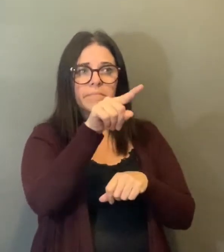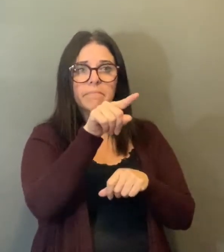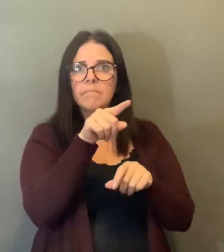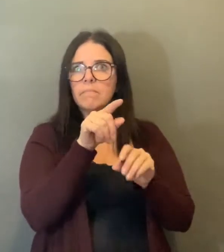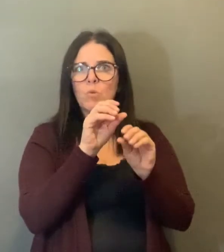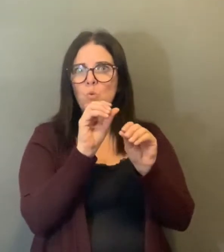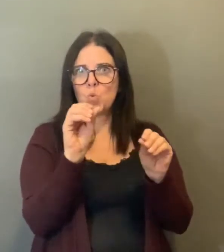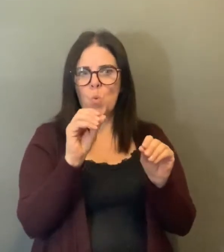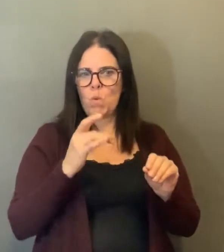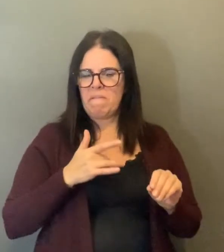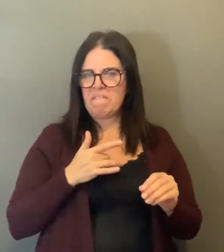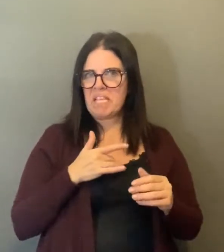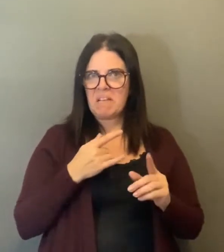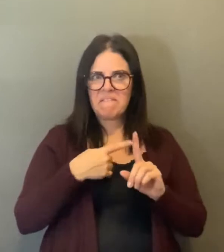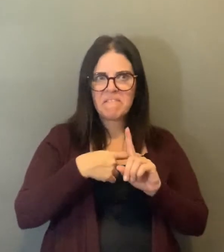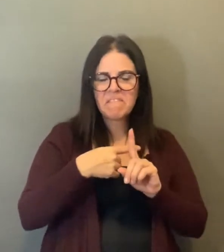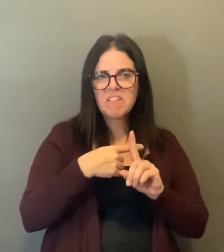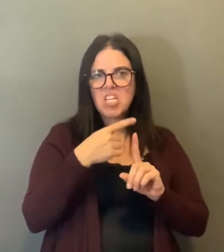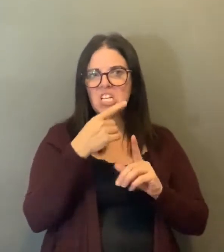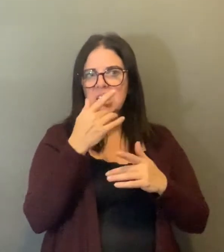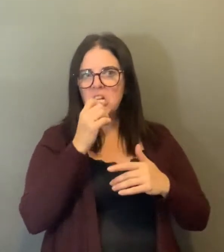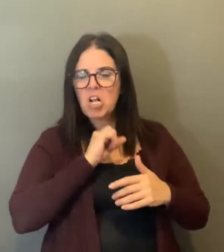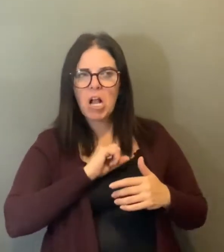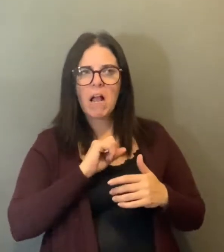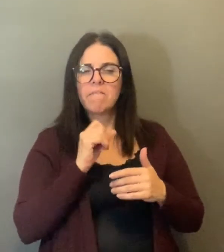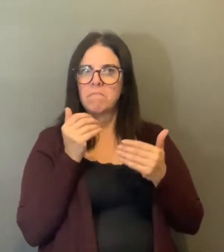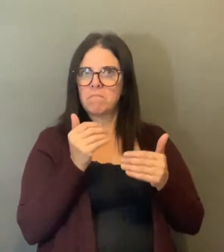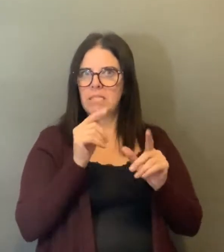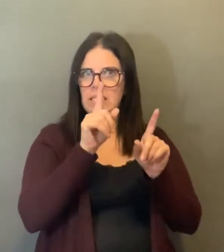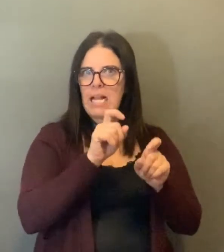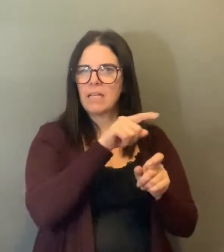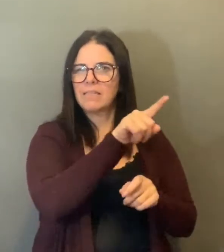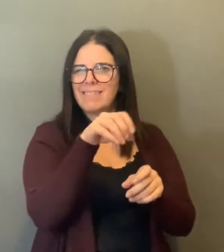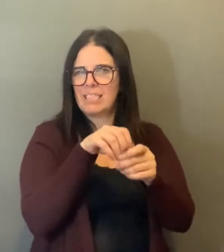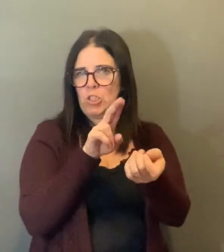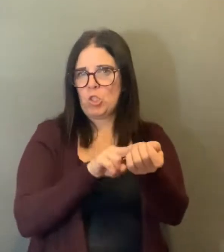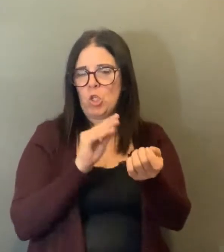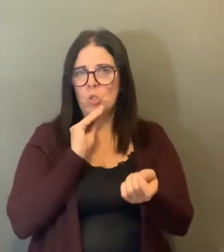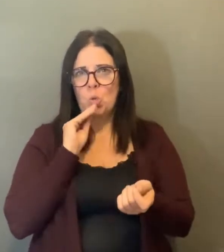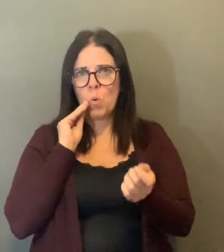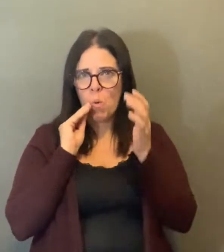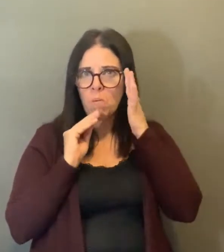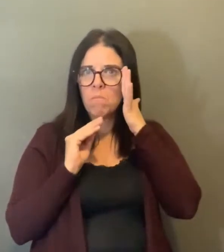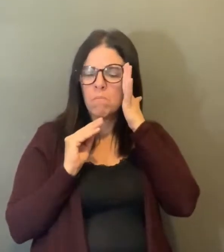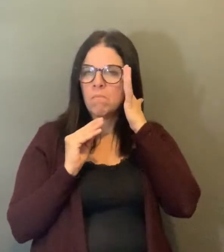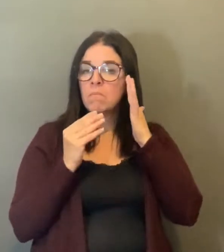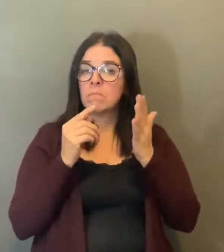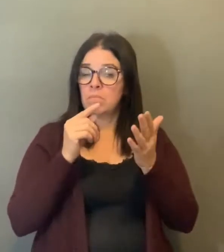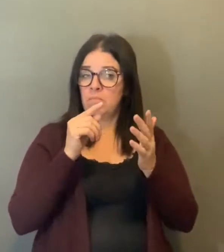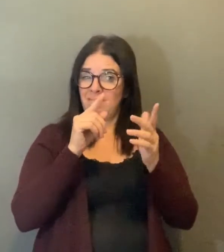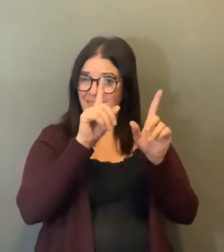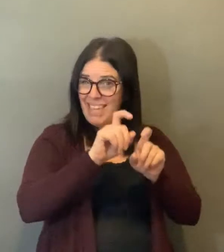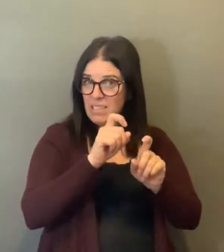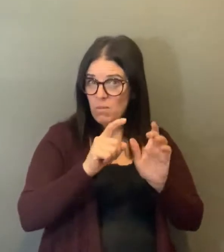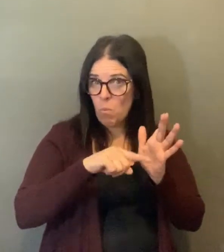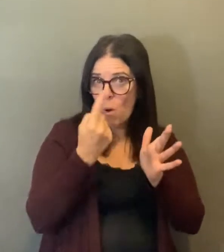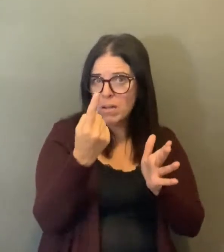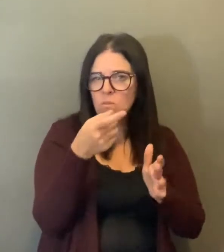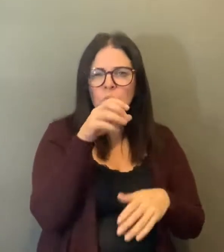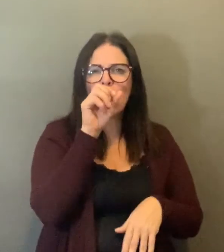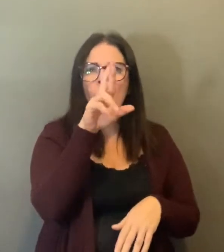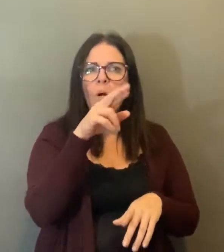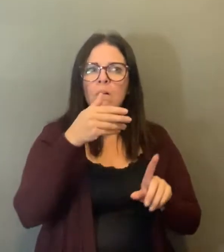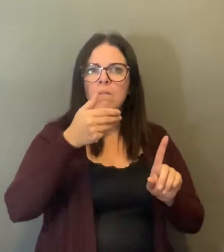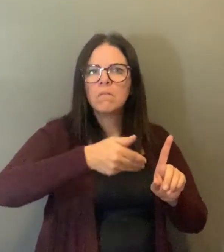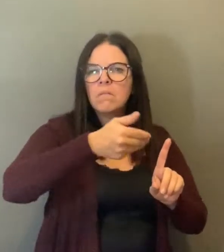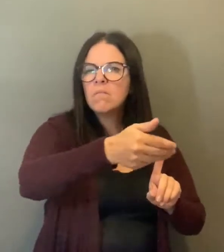able to test those people? Are you testing them once or are you retesting them over a longer period of time? What would that look like? That's a